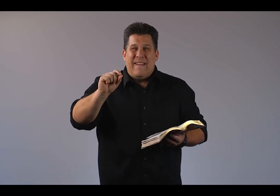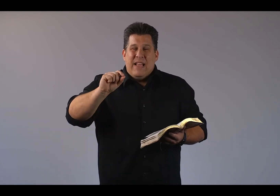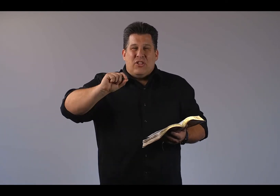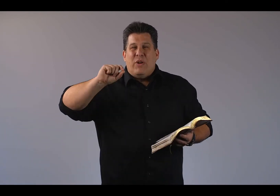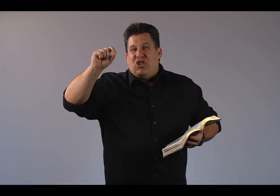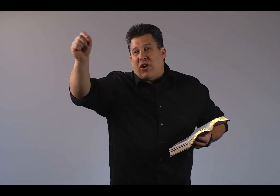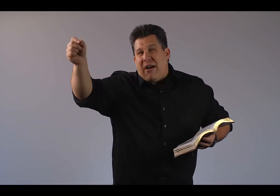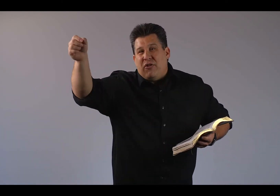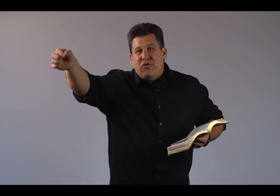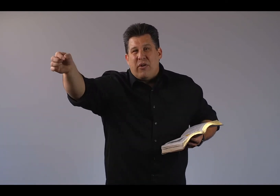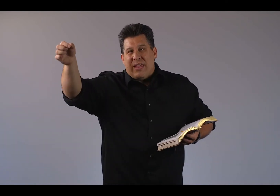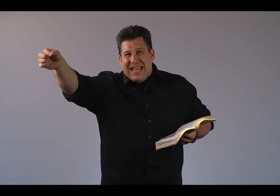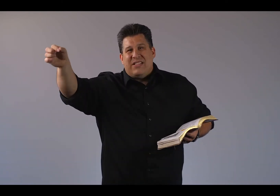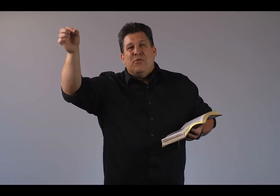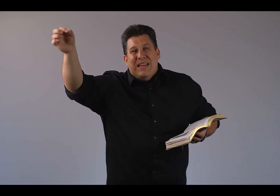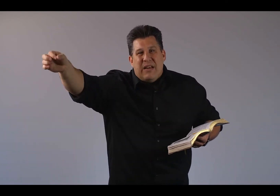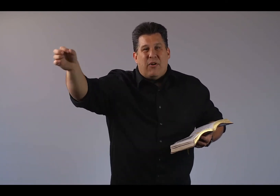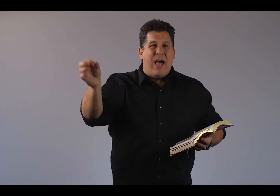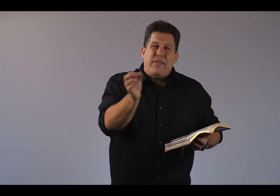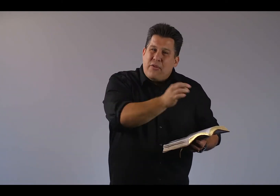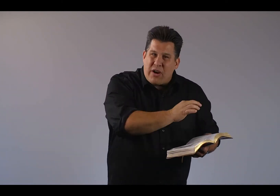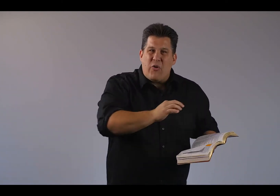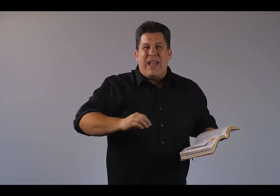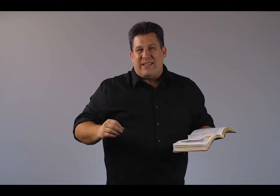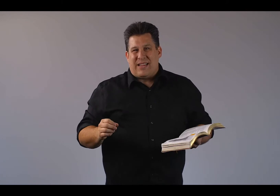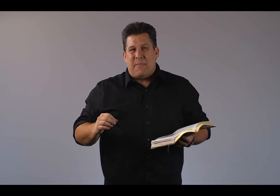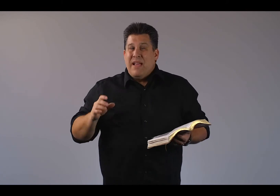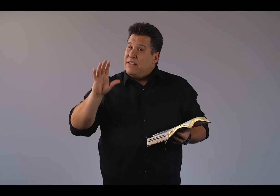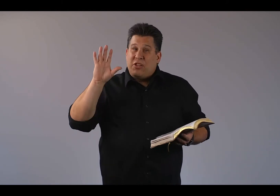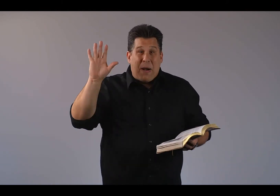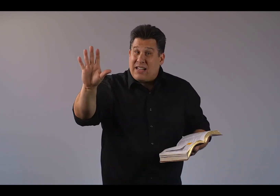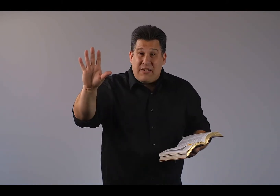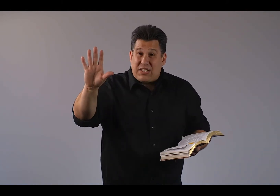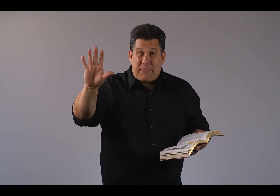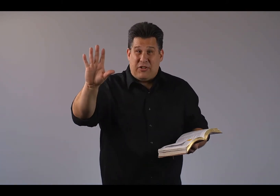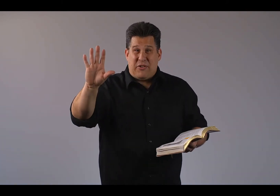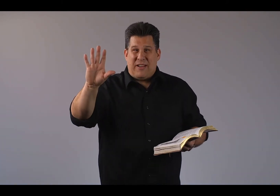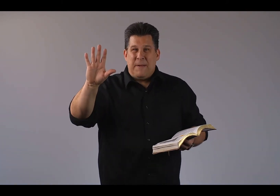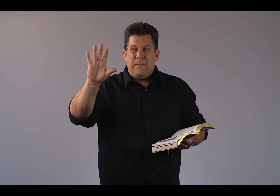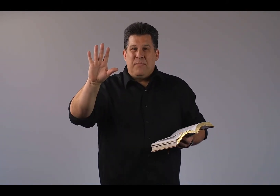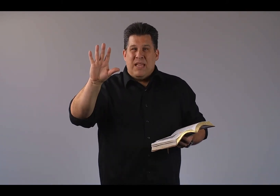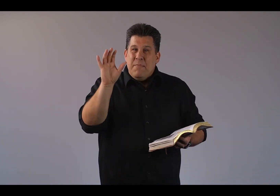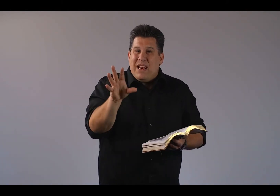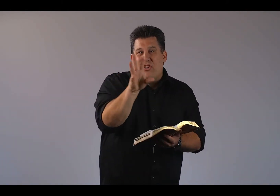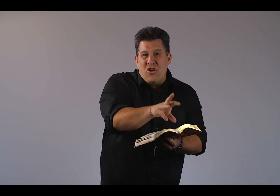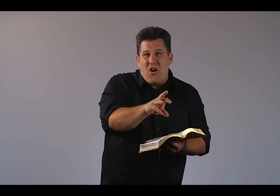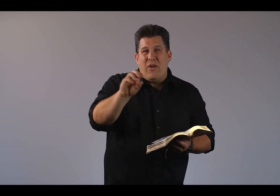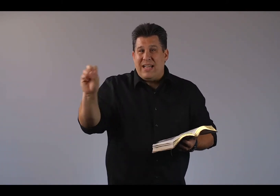And so he traveled northeast to Nineveh rather than running away this time. This is a positive step for Jonah. He made his no a